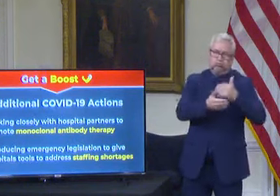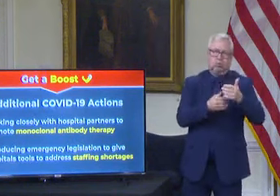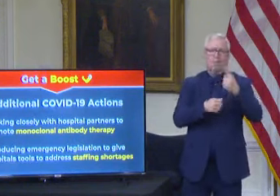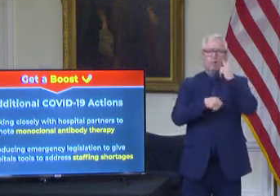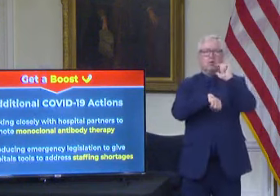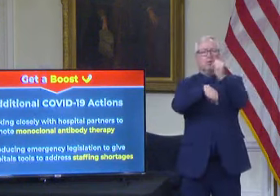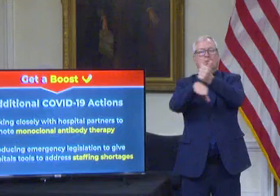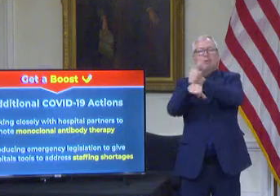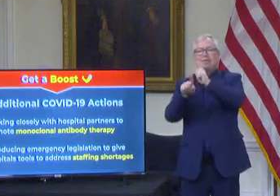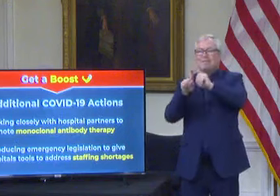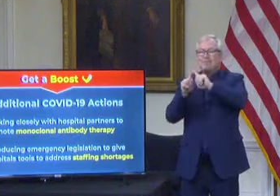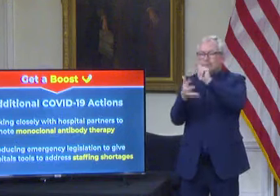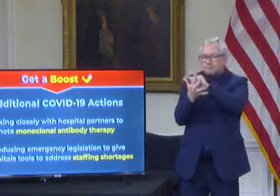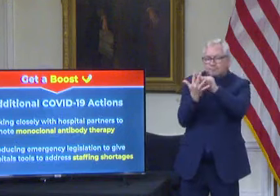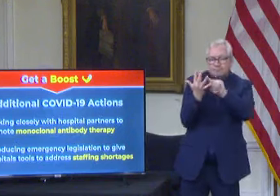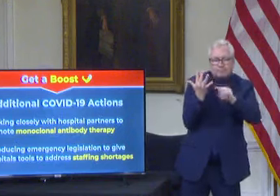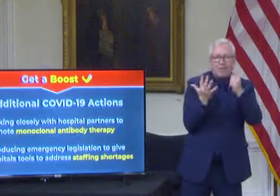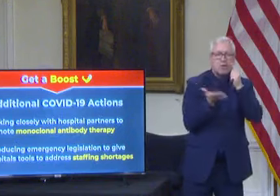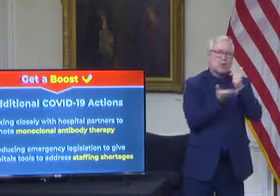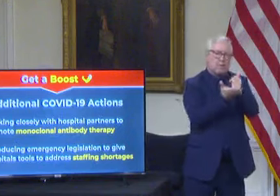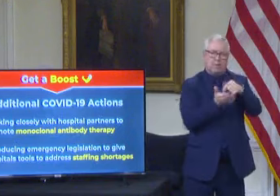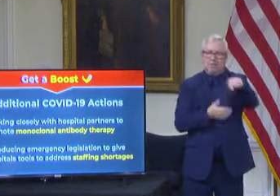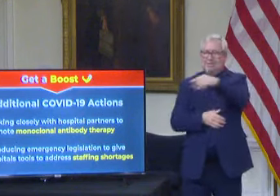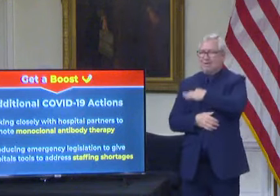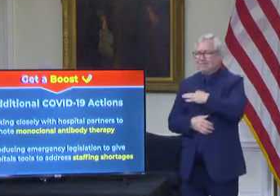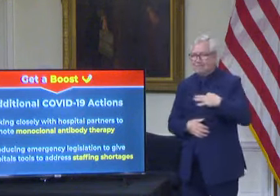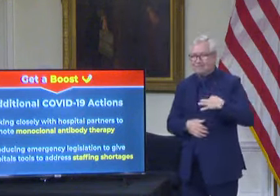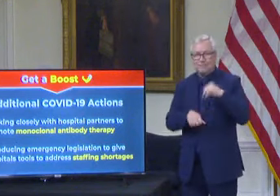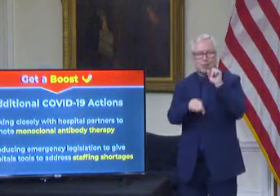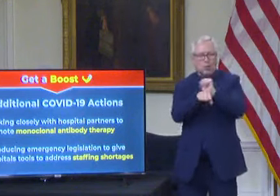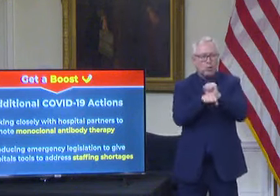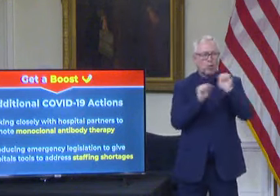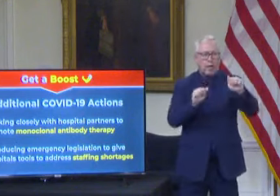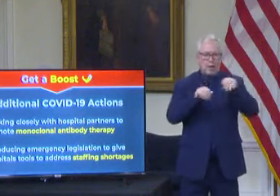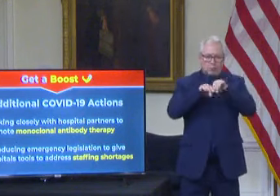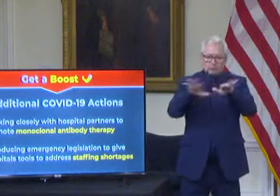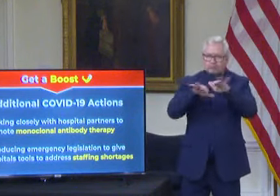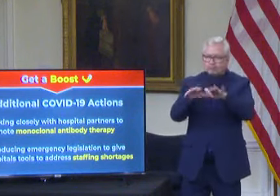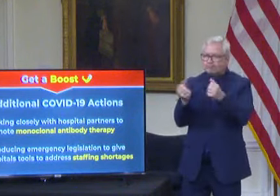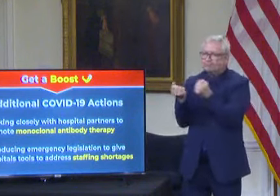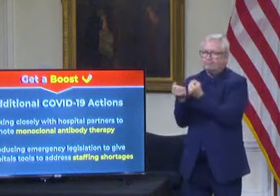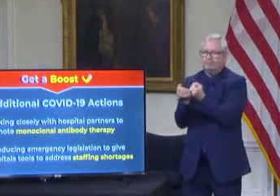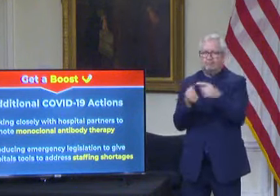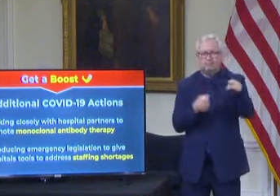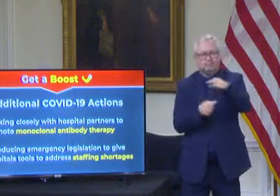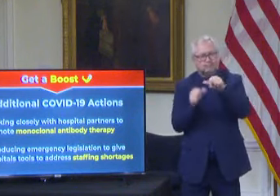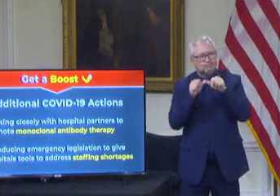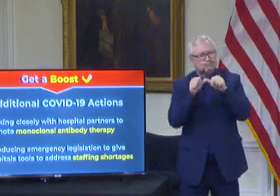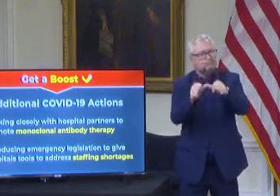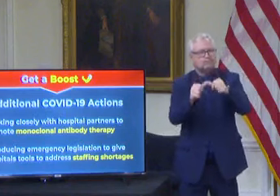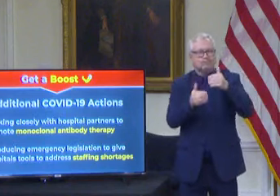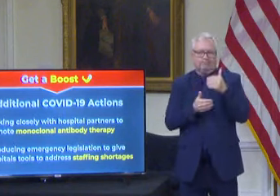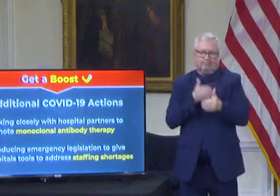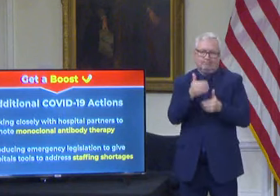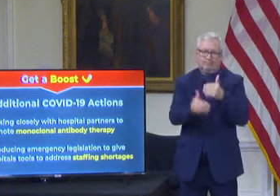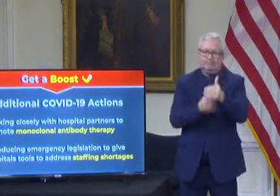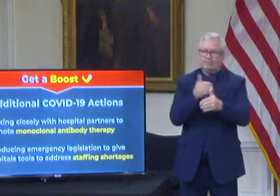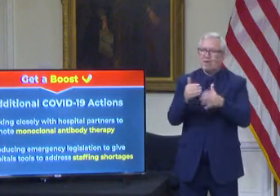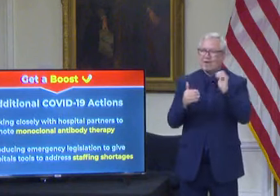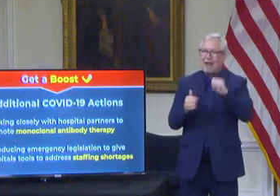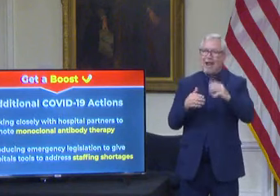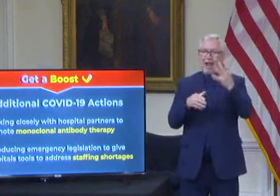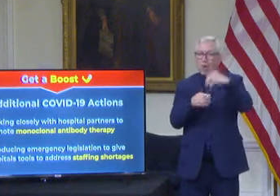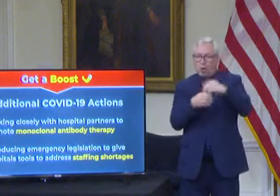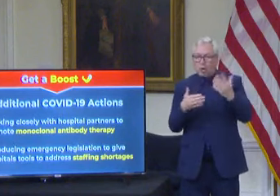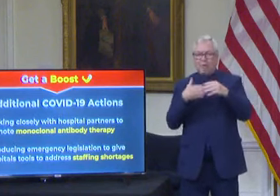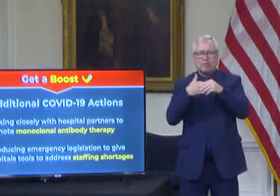increasing their nursing workforce including providing flexibility to allow registered nurses nurses and licensed